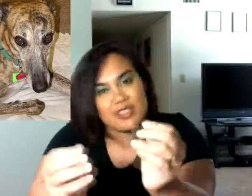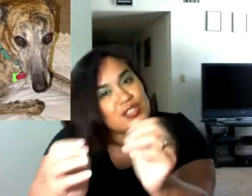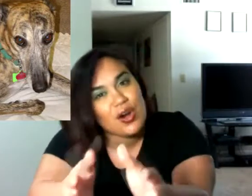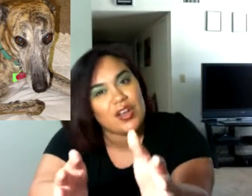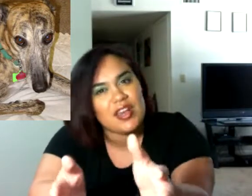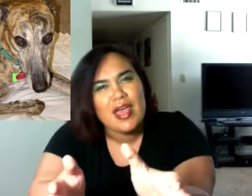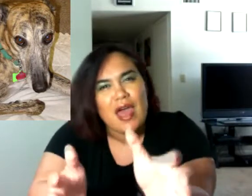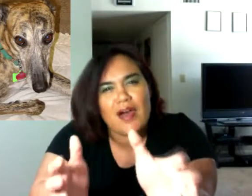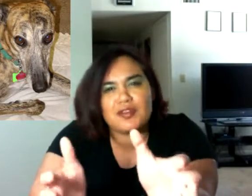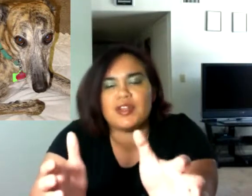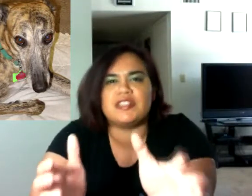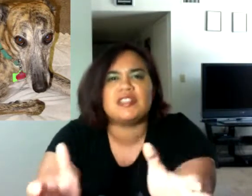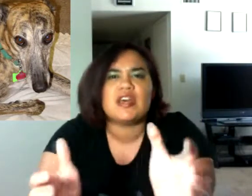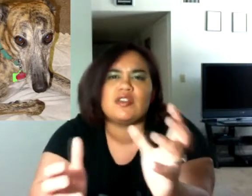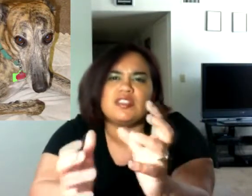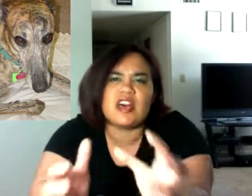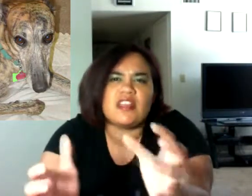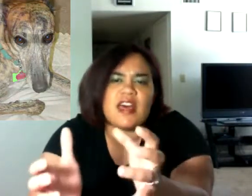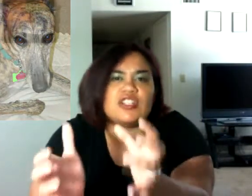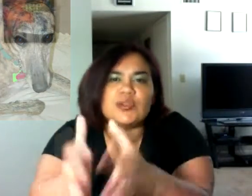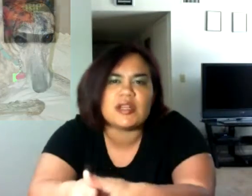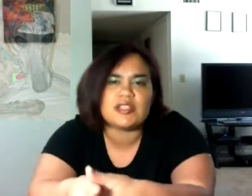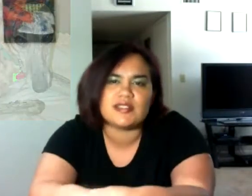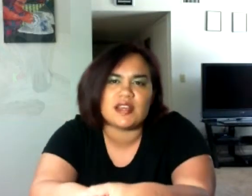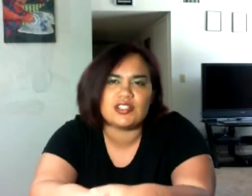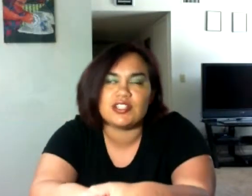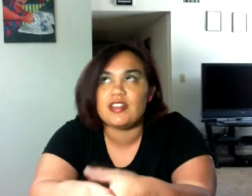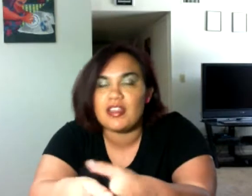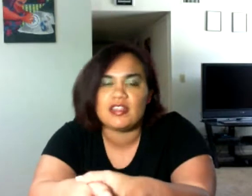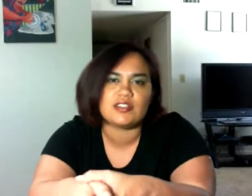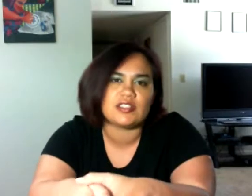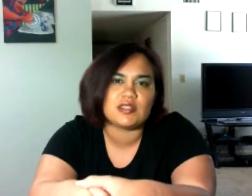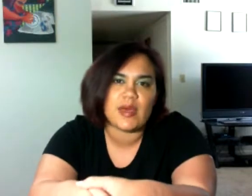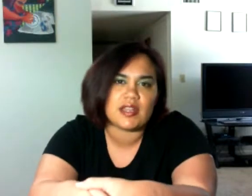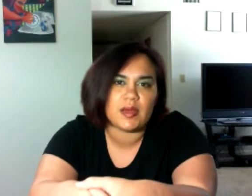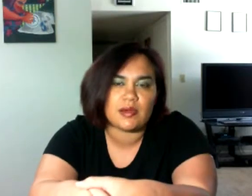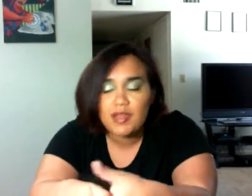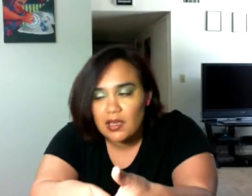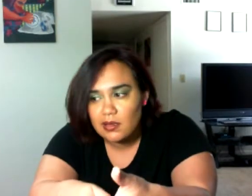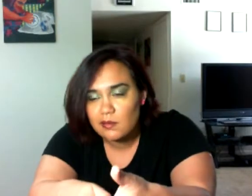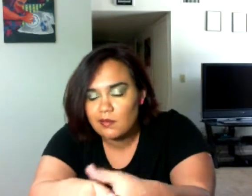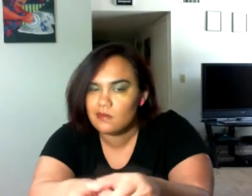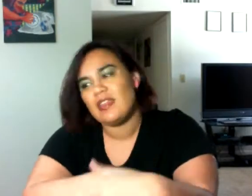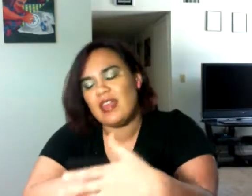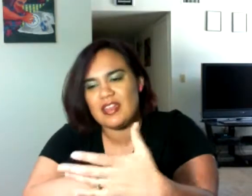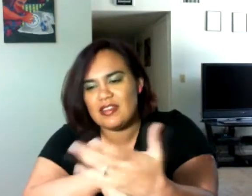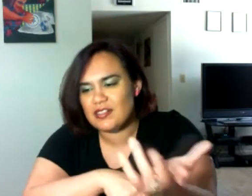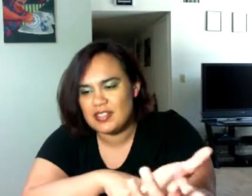discard it after it is done that trick to exhaustion, I think you're just as bad as Michael Vick. Then there's the